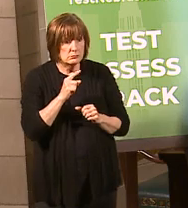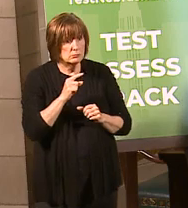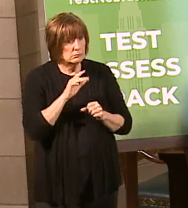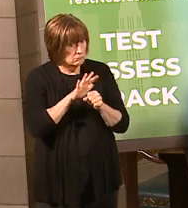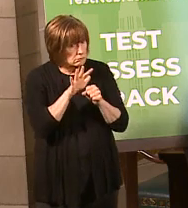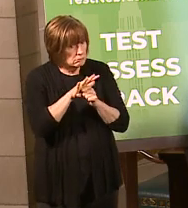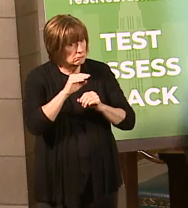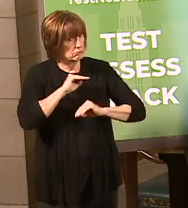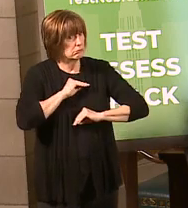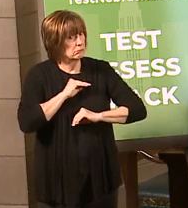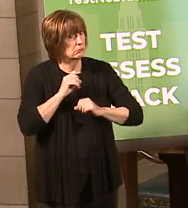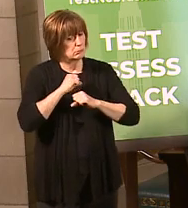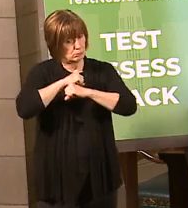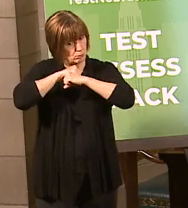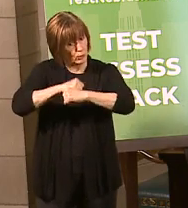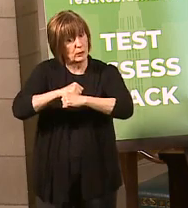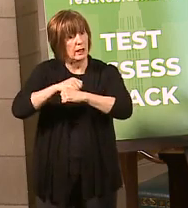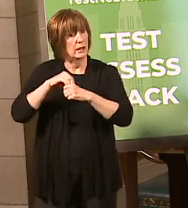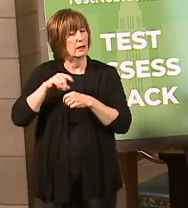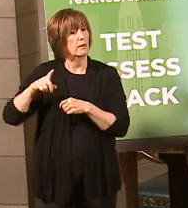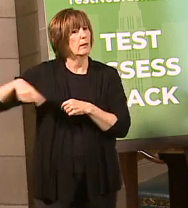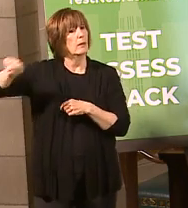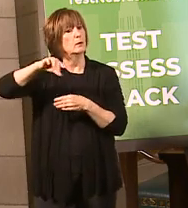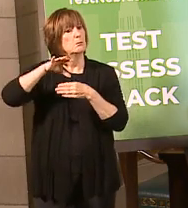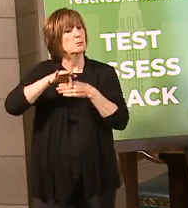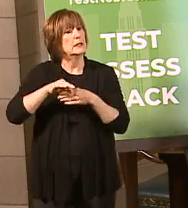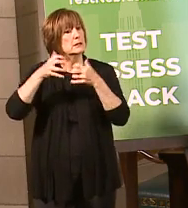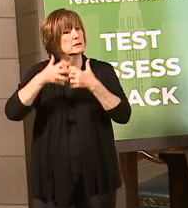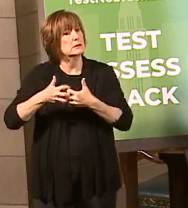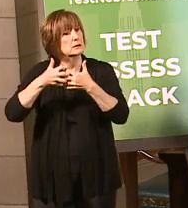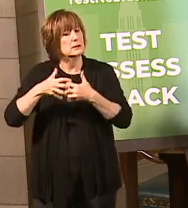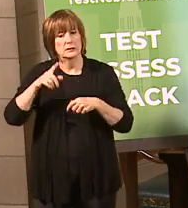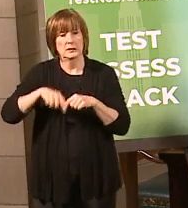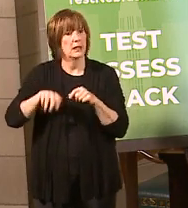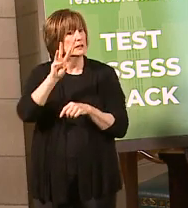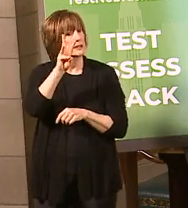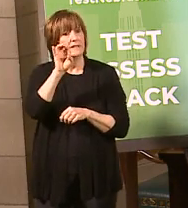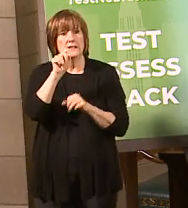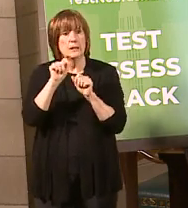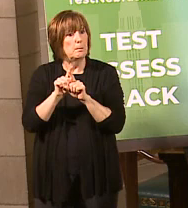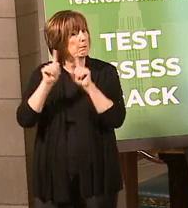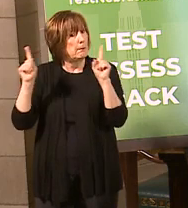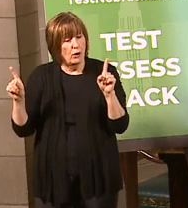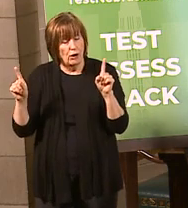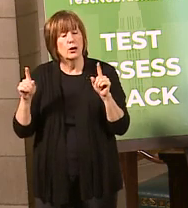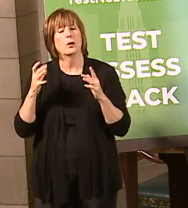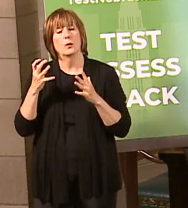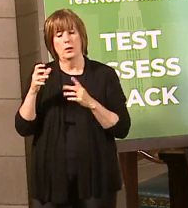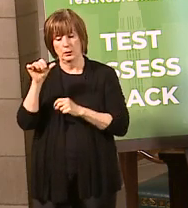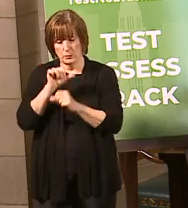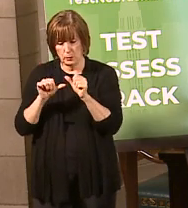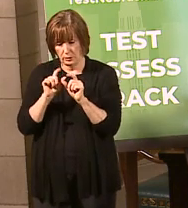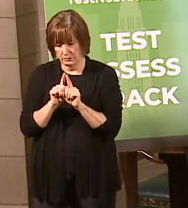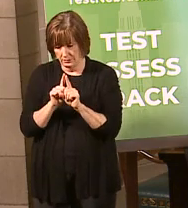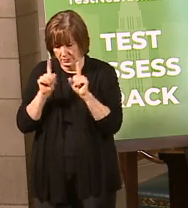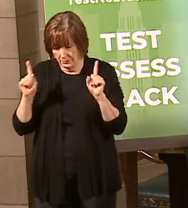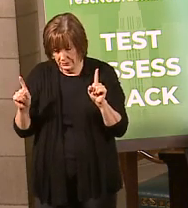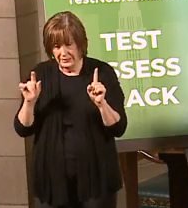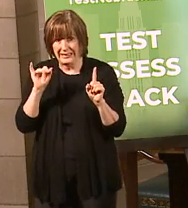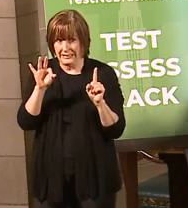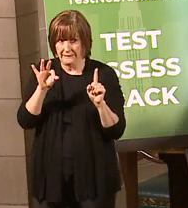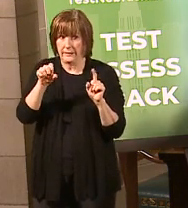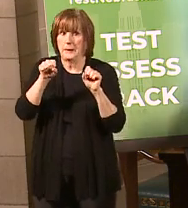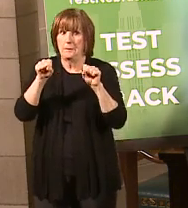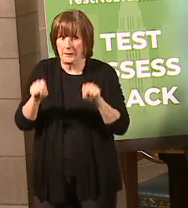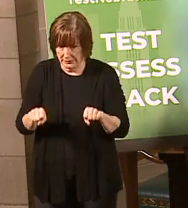in our meat processing facilities, even if they can't be, you know, six feet apart. Again, what we want people to do is socially distance where possible that six feet. I've